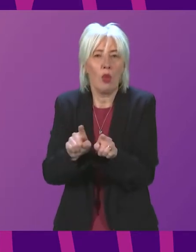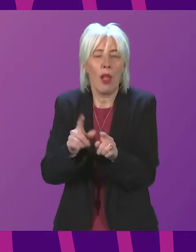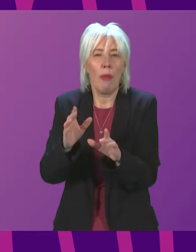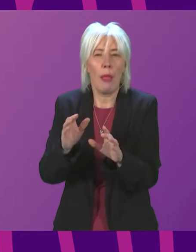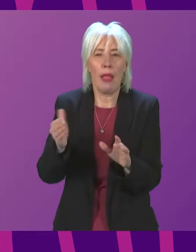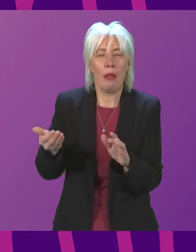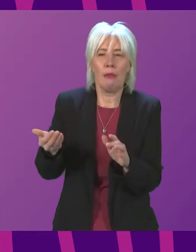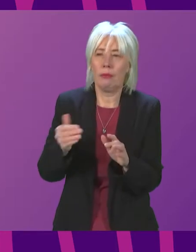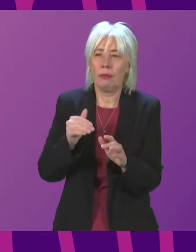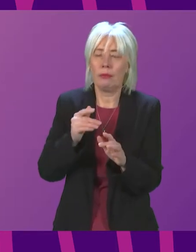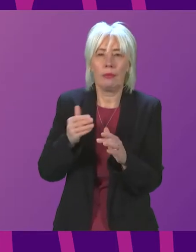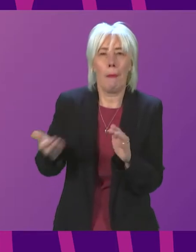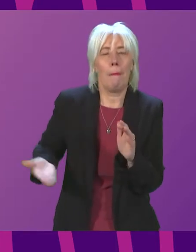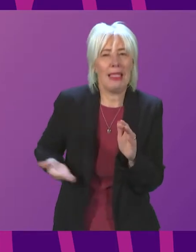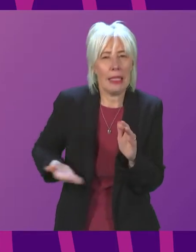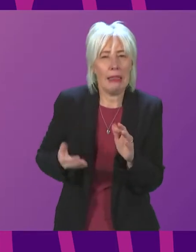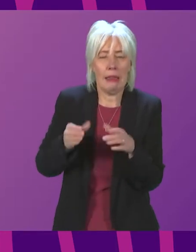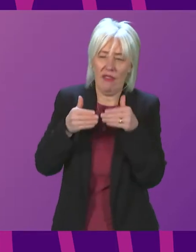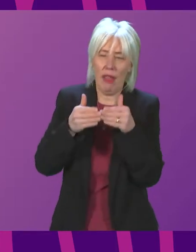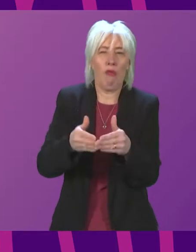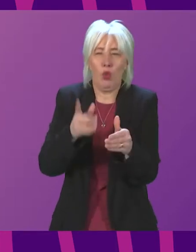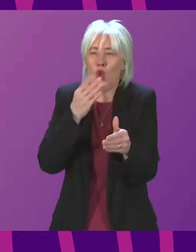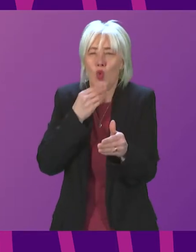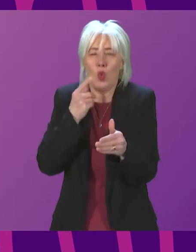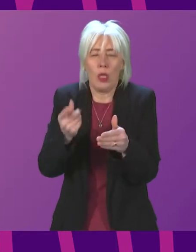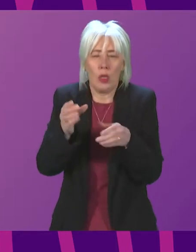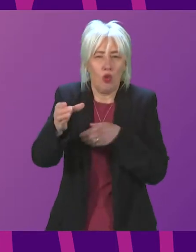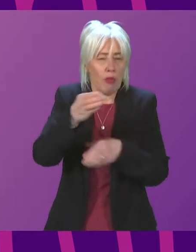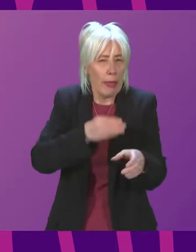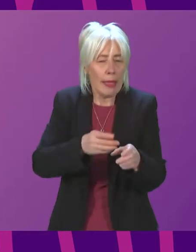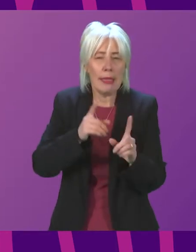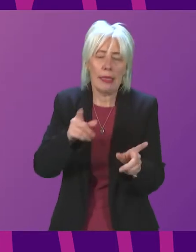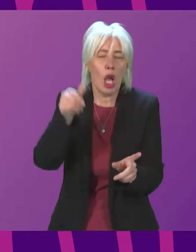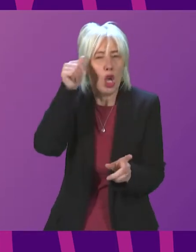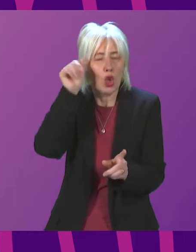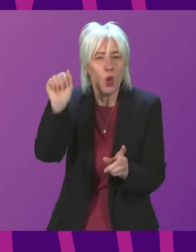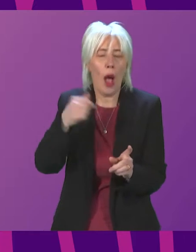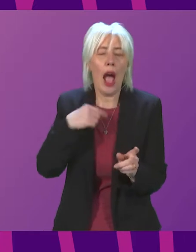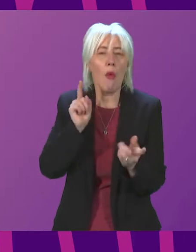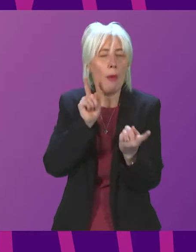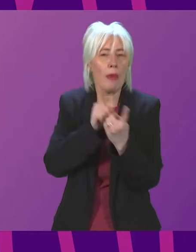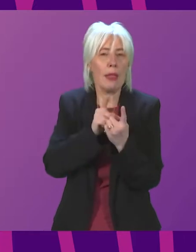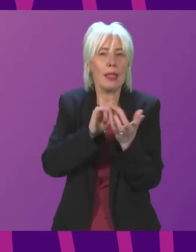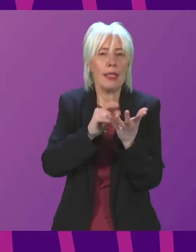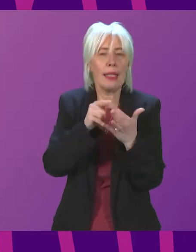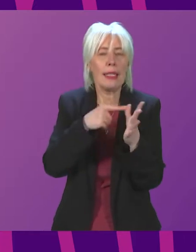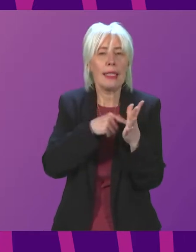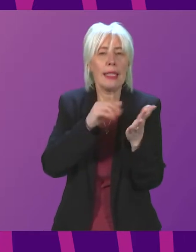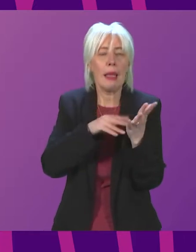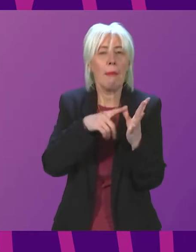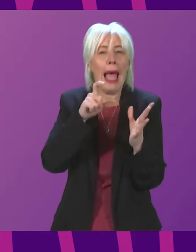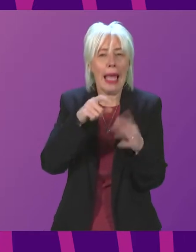to and again I know Mr Allen and I have discussed this in some detail but he knows that I will be meeting C-MAC later